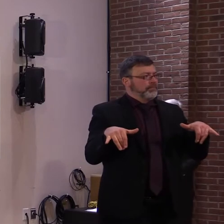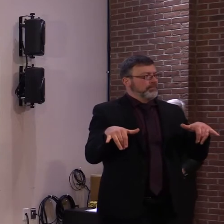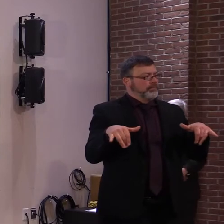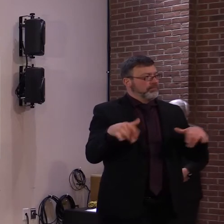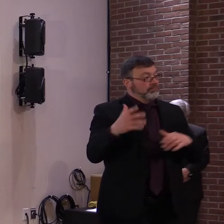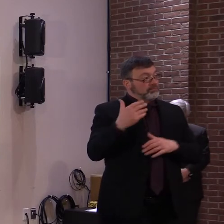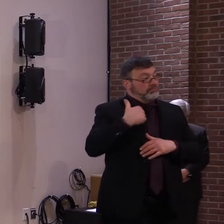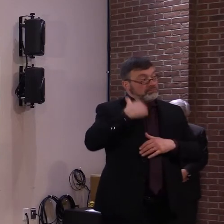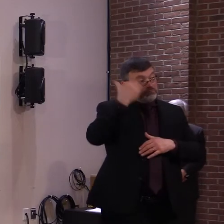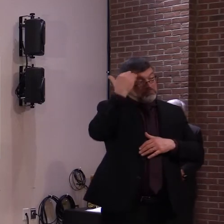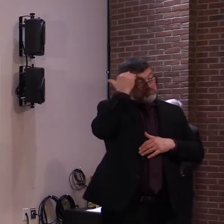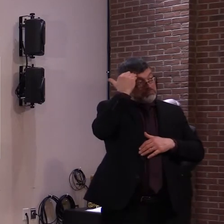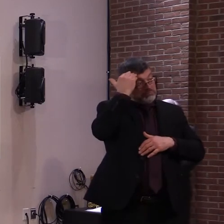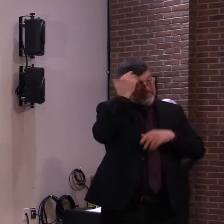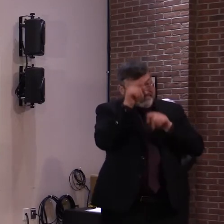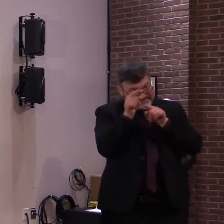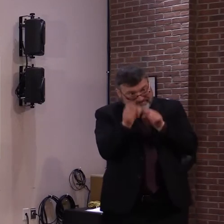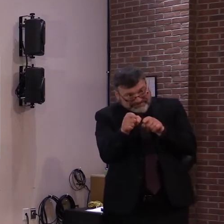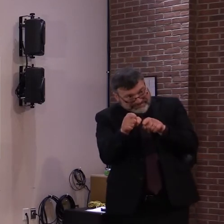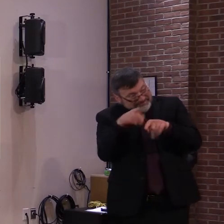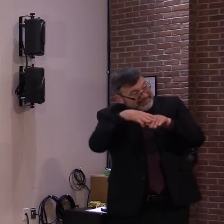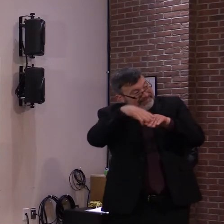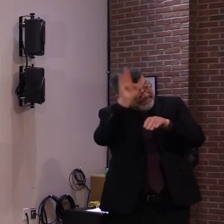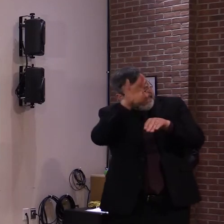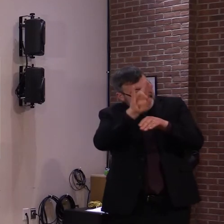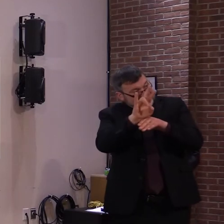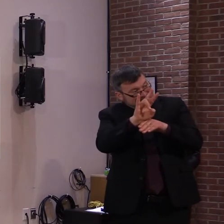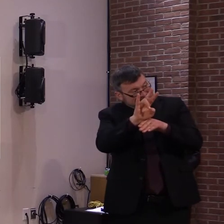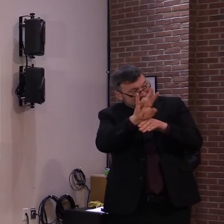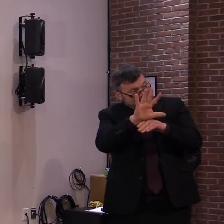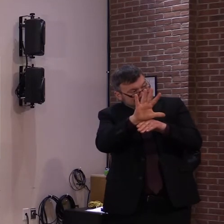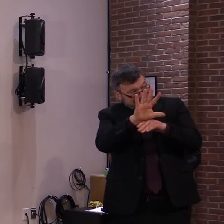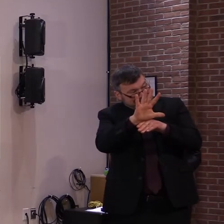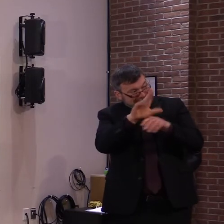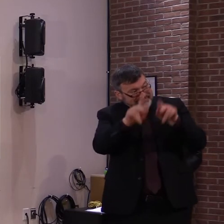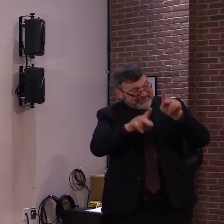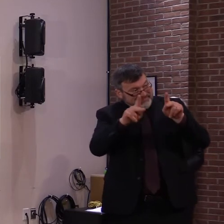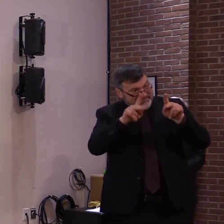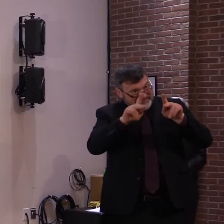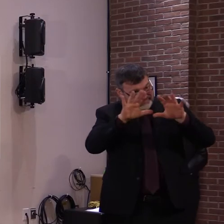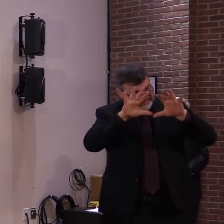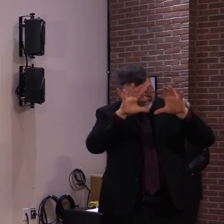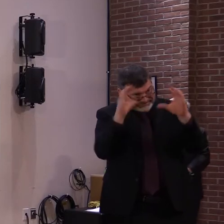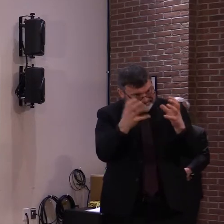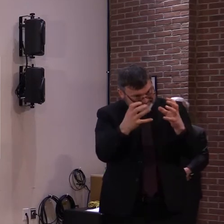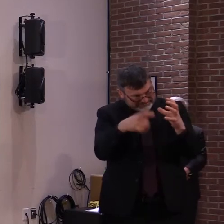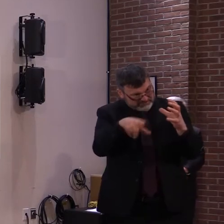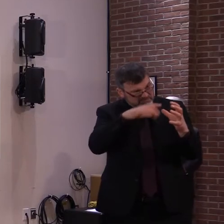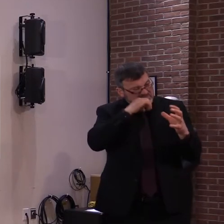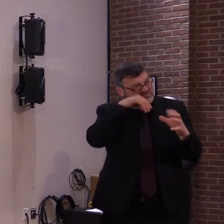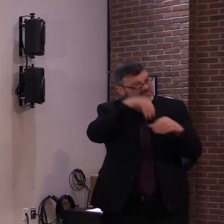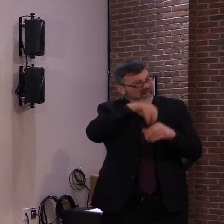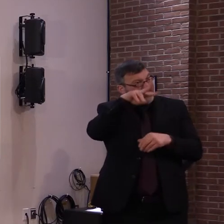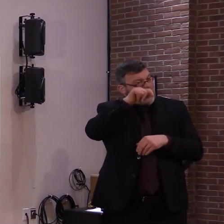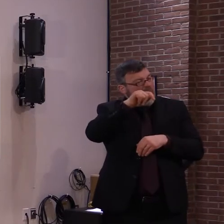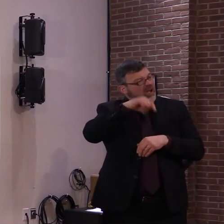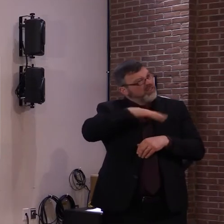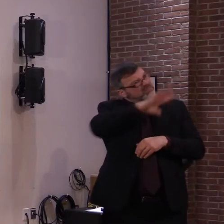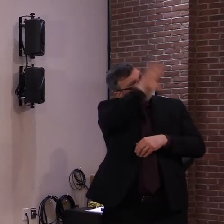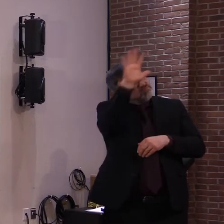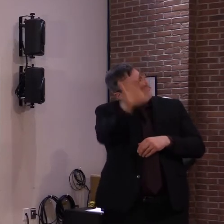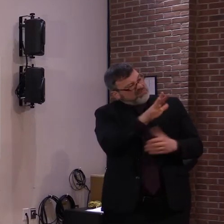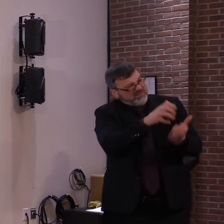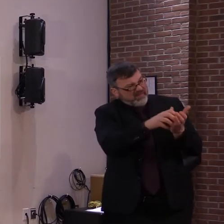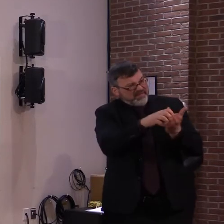So this process will take time. It depends on any changes in our allocation of vaccine from the federal government.